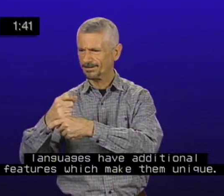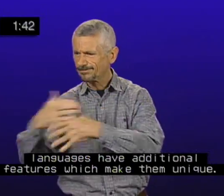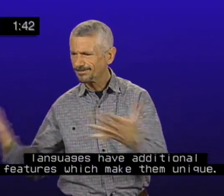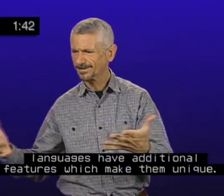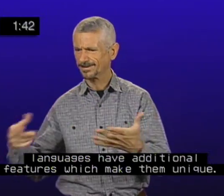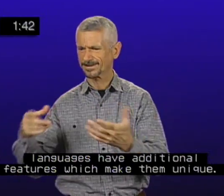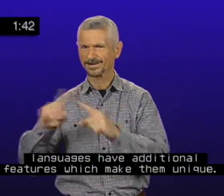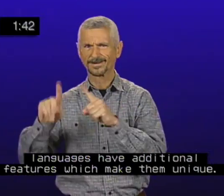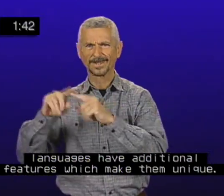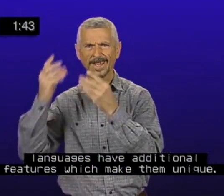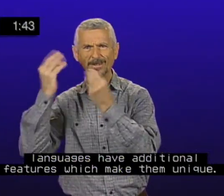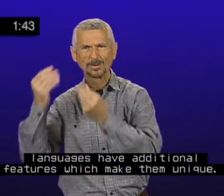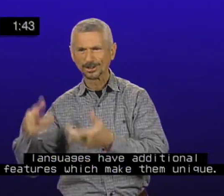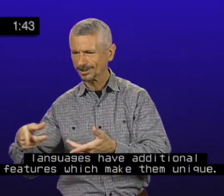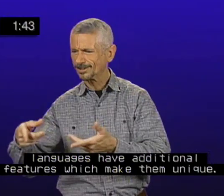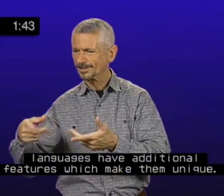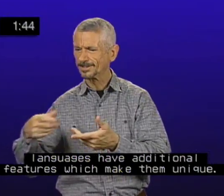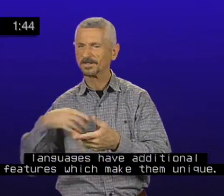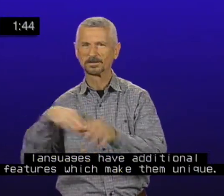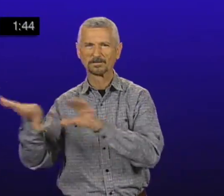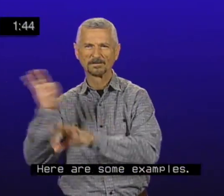unique. Here are some examples.